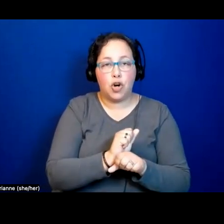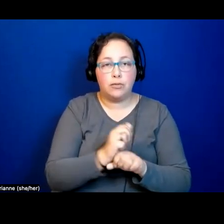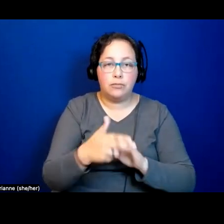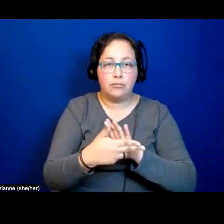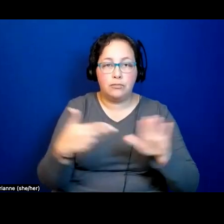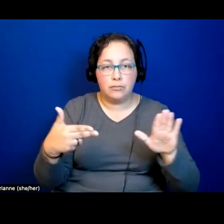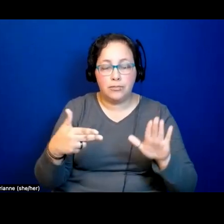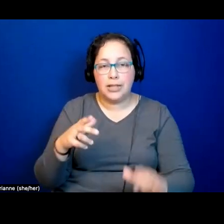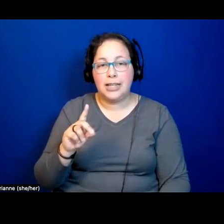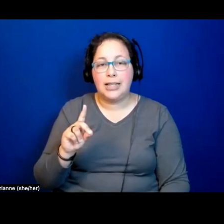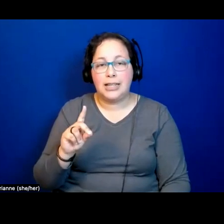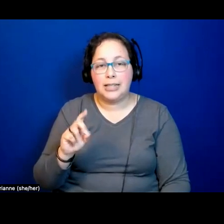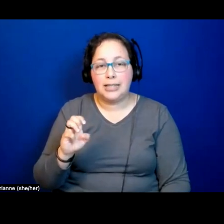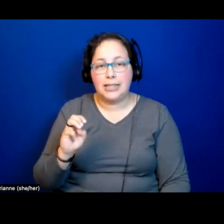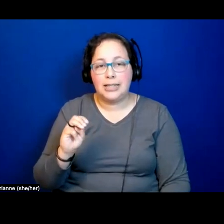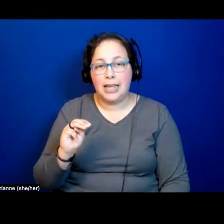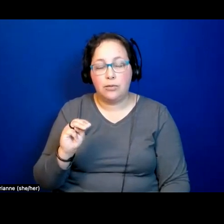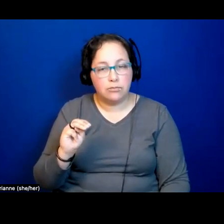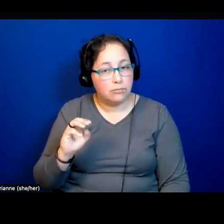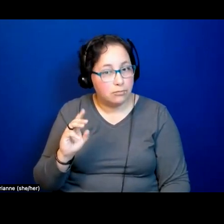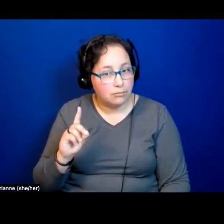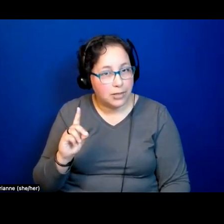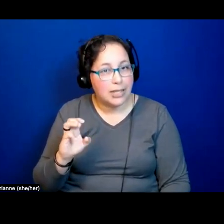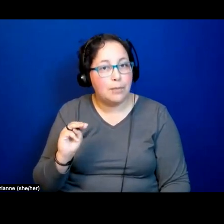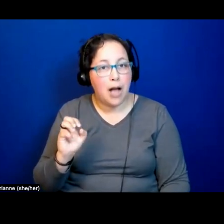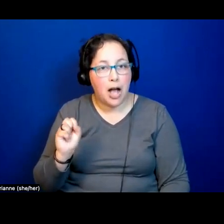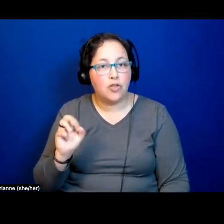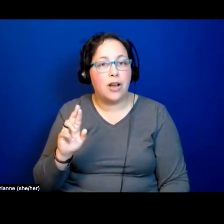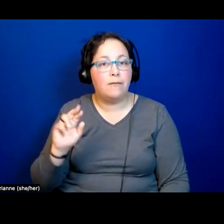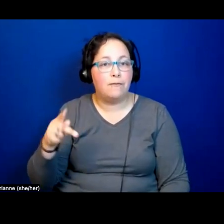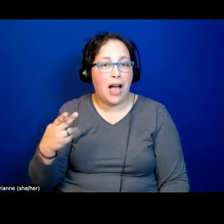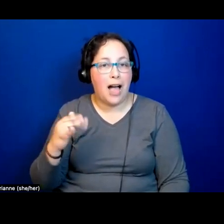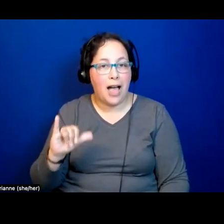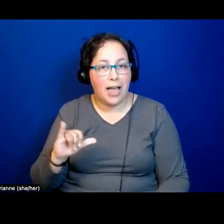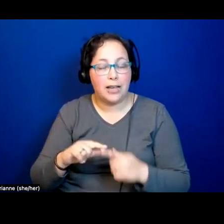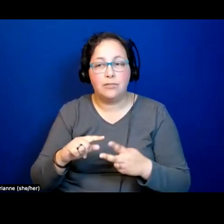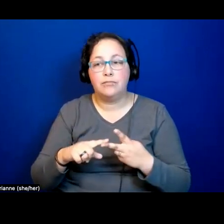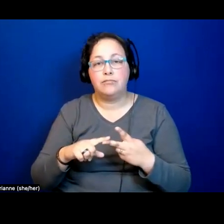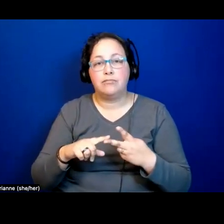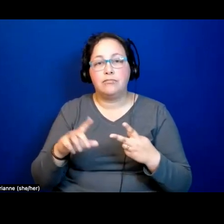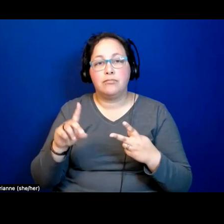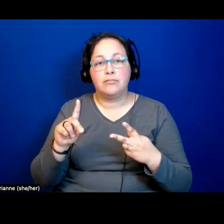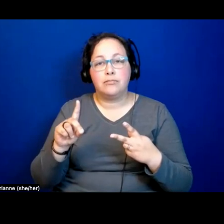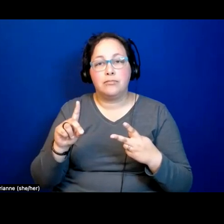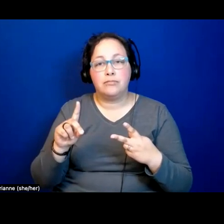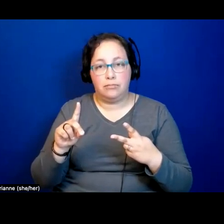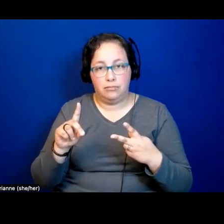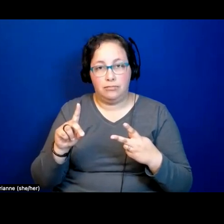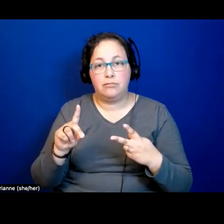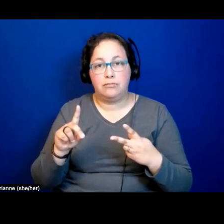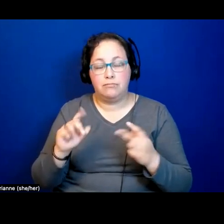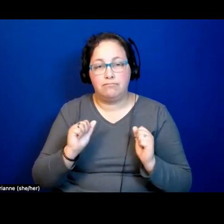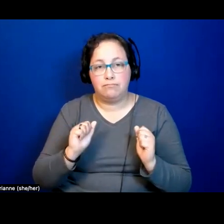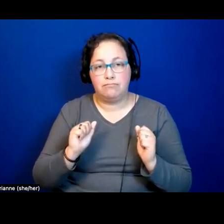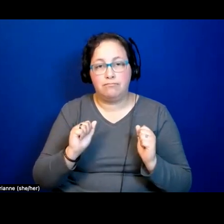decommodify land? What does it mean to re-establish